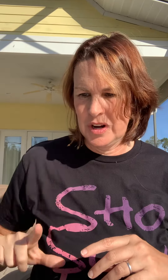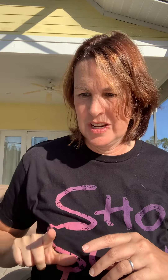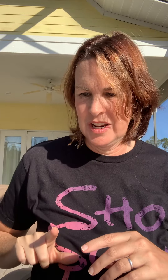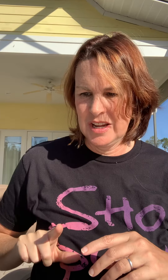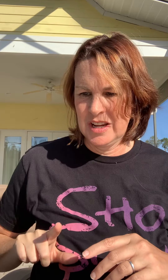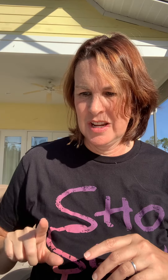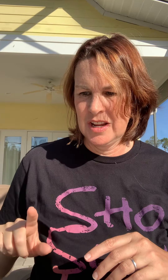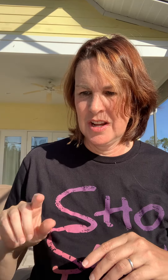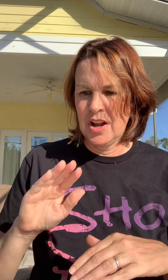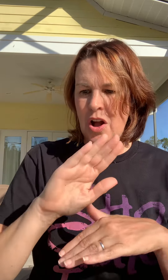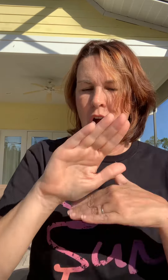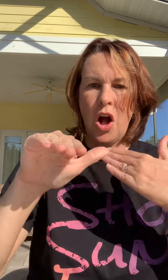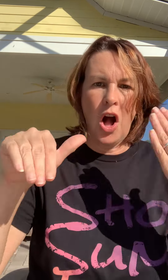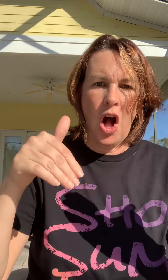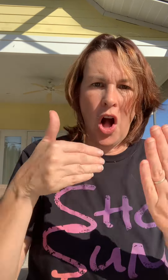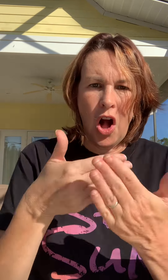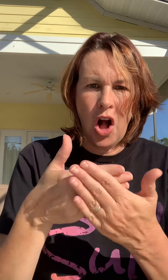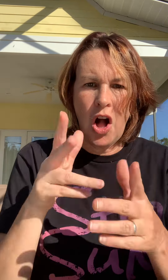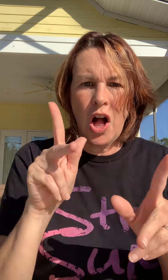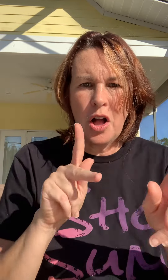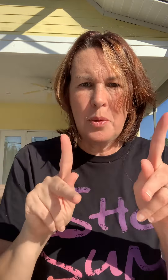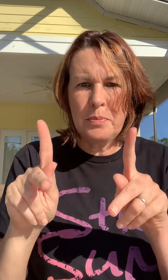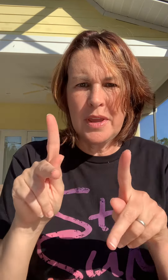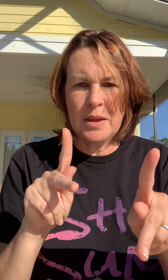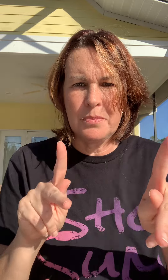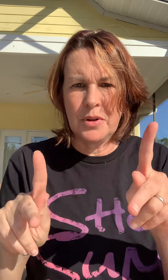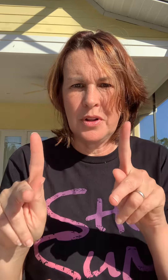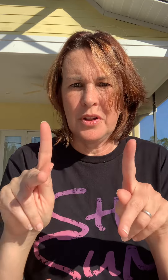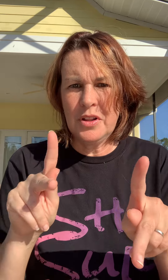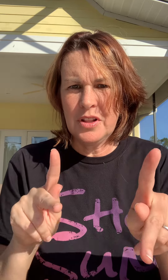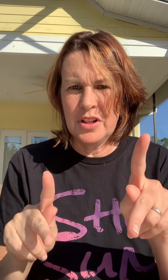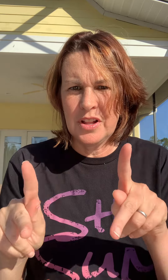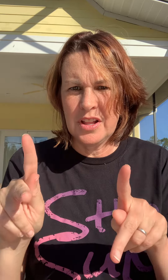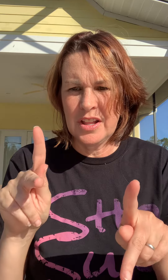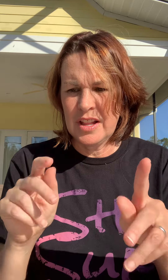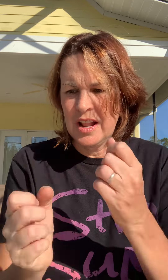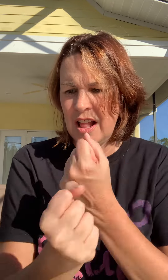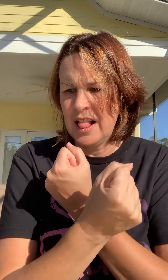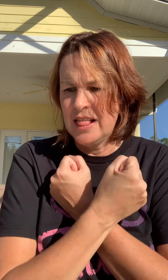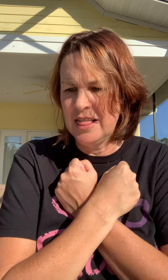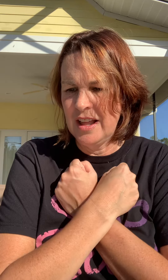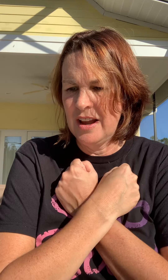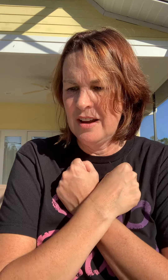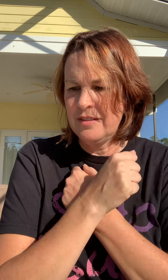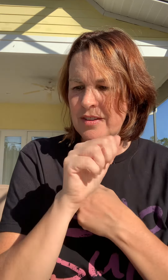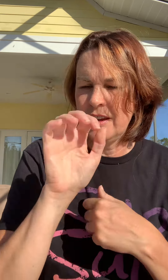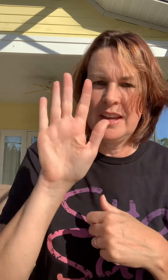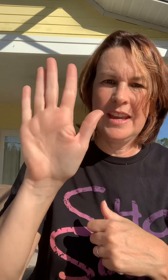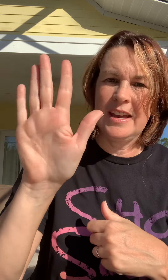all people love him